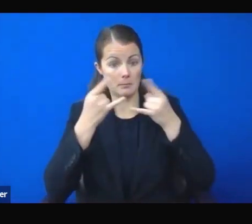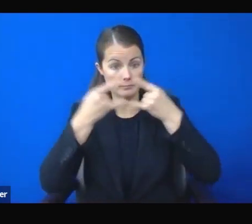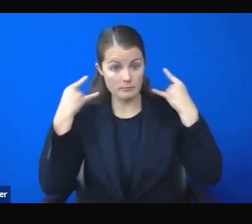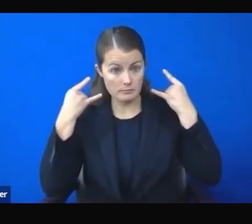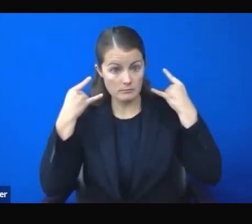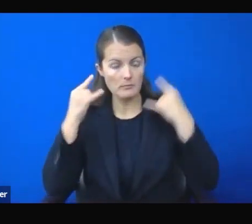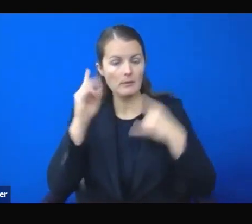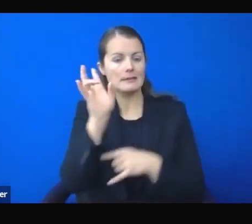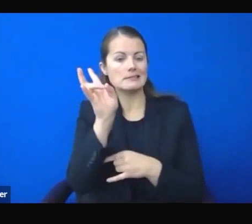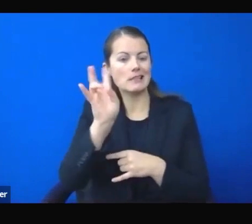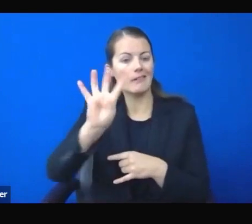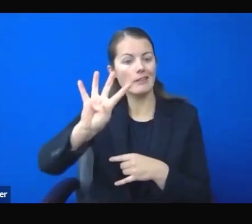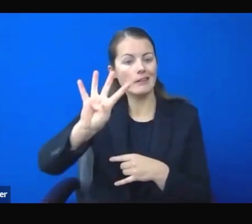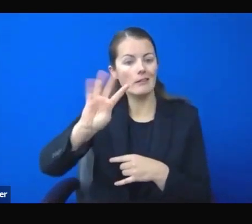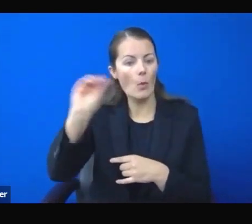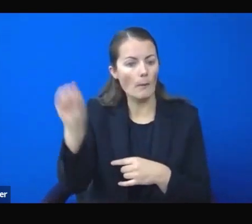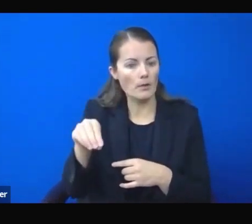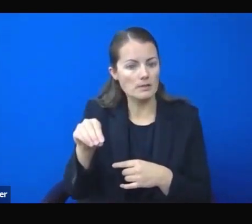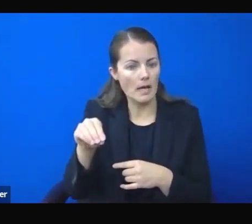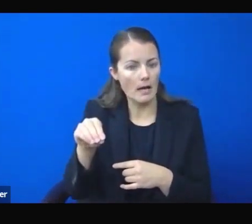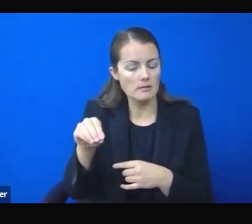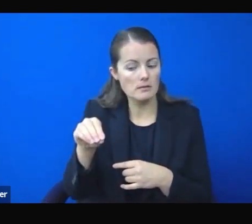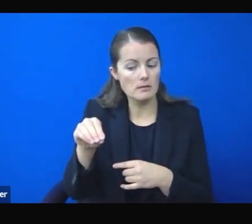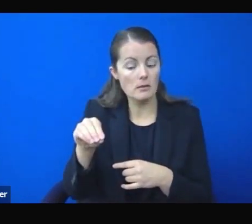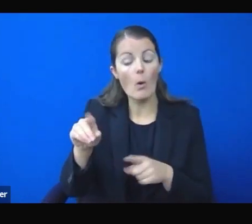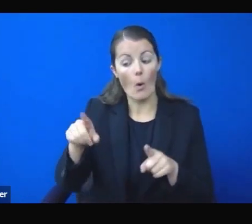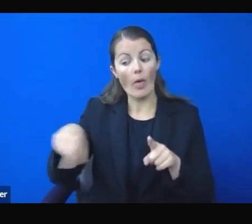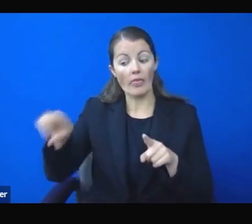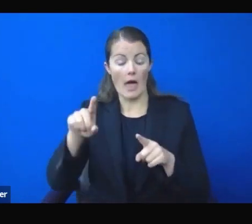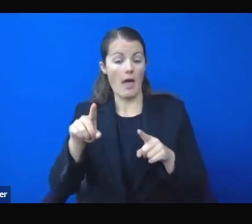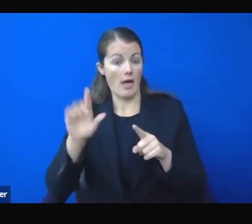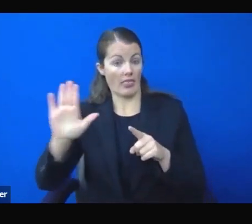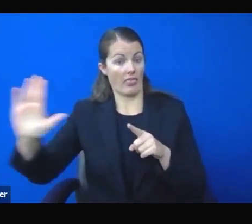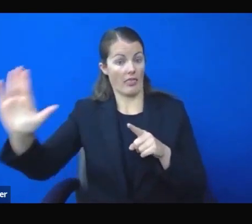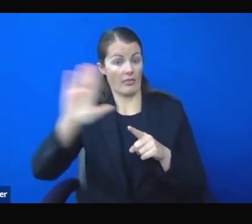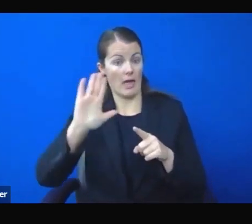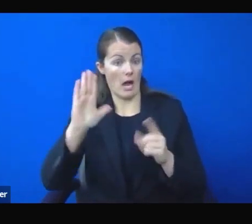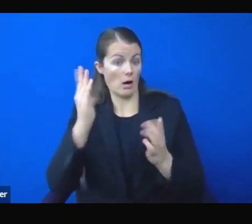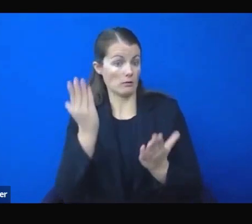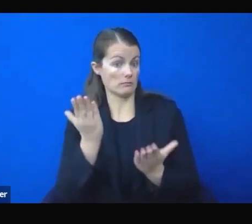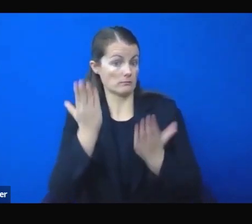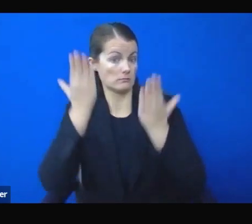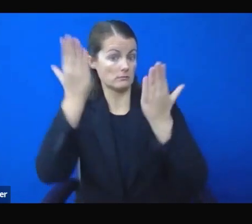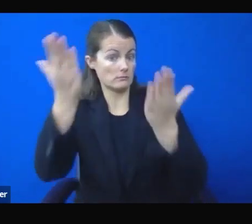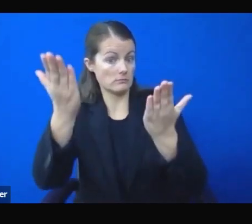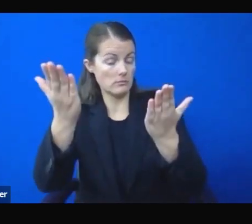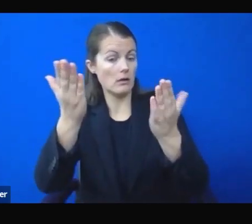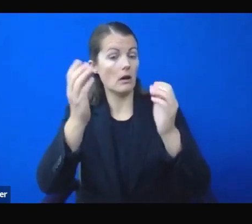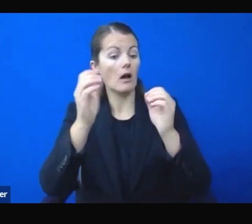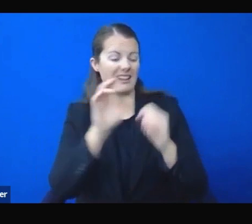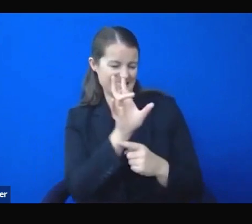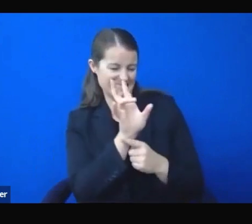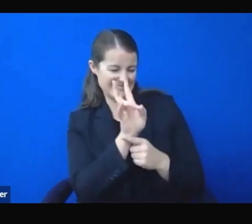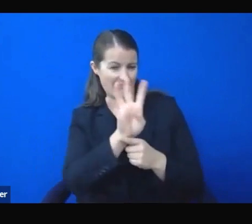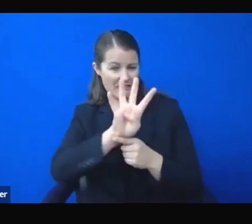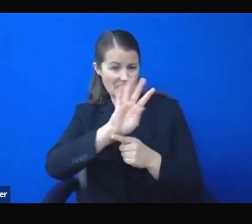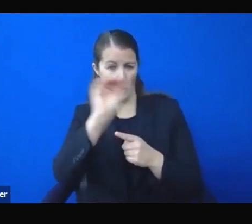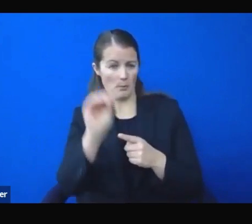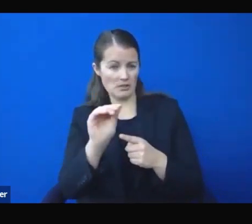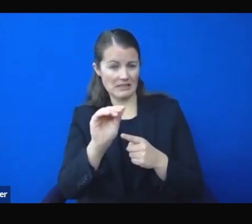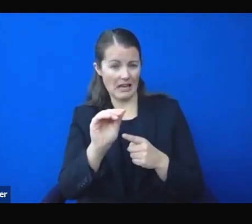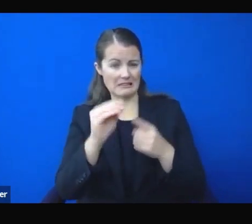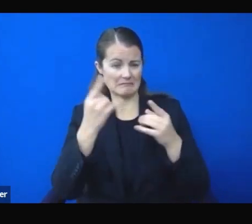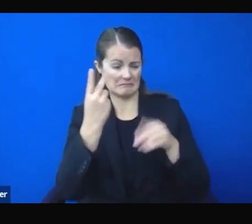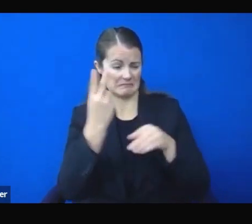noted that if we got that number to 95% compliance, we could potentially save 1,000 lives by April